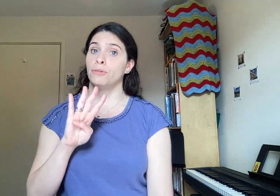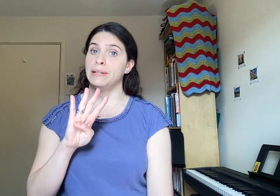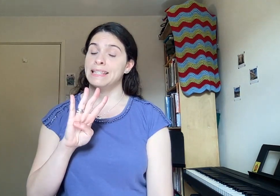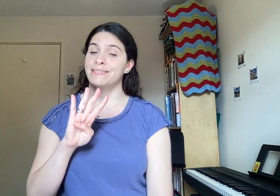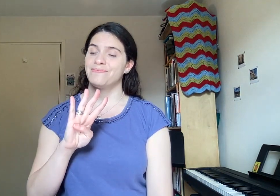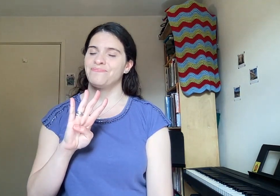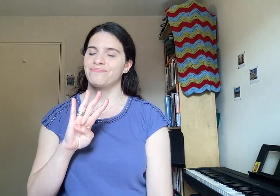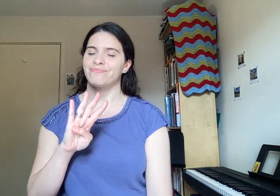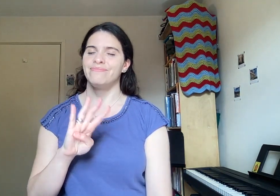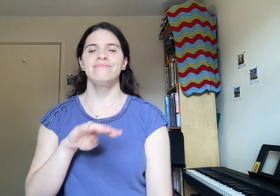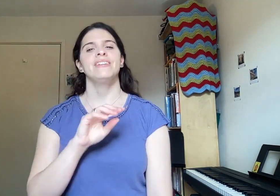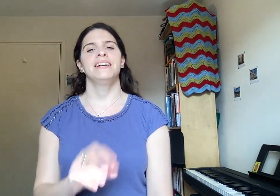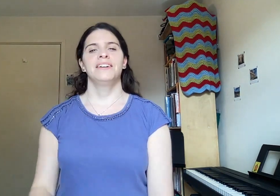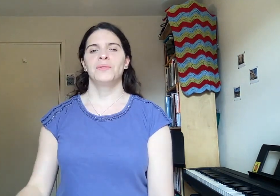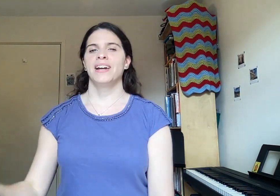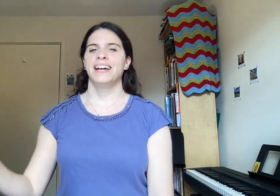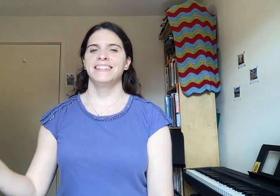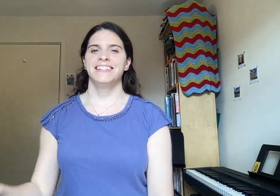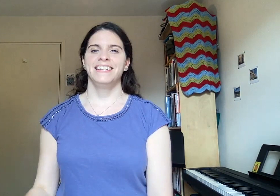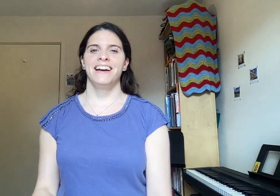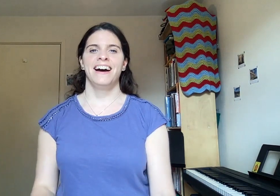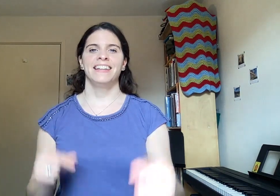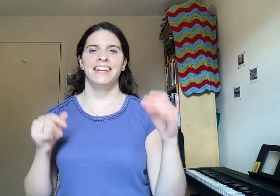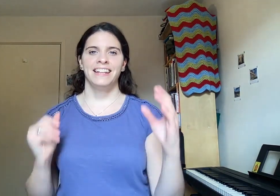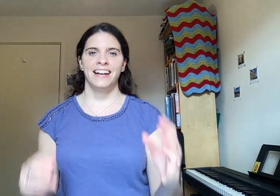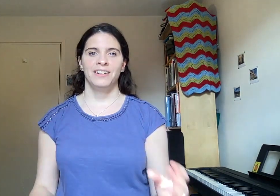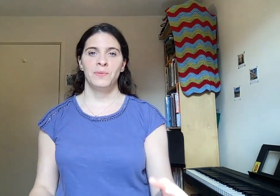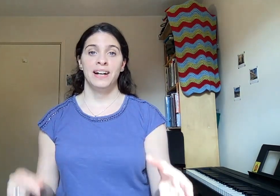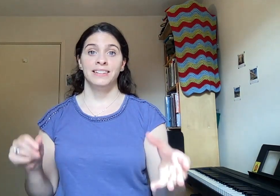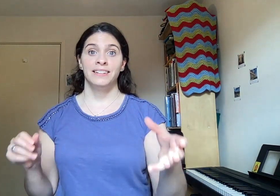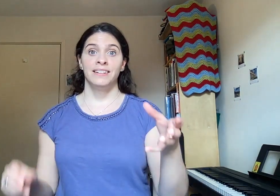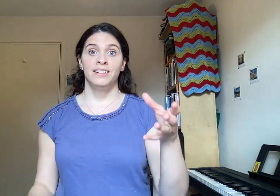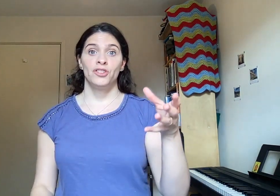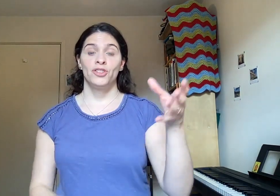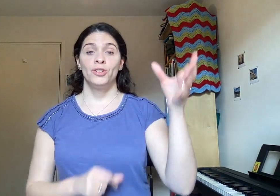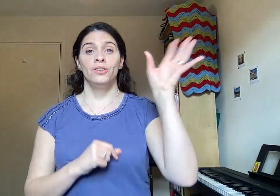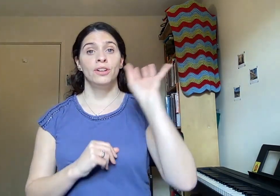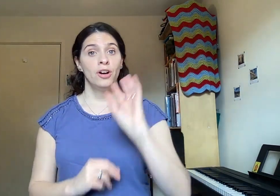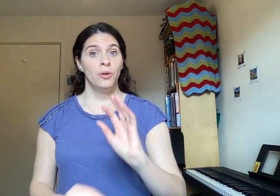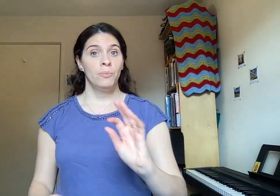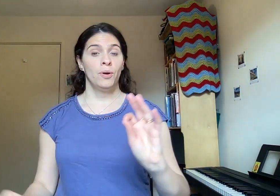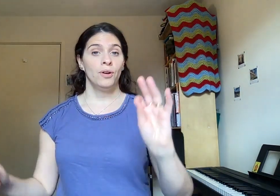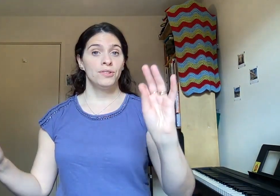beats. Ready and inhale. 1, 2, pause,